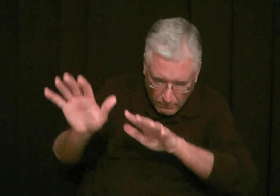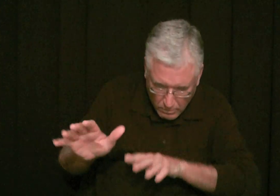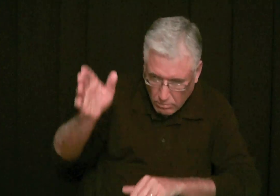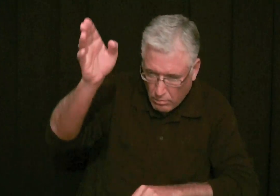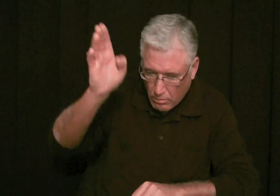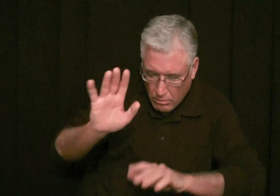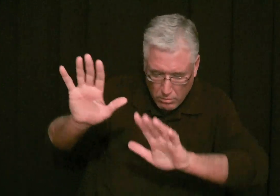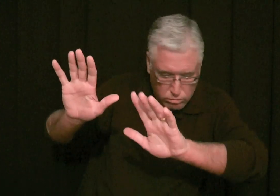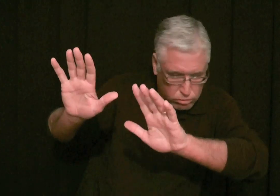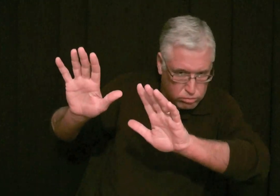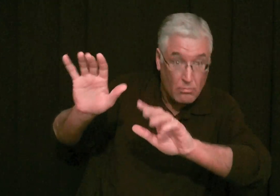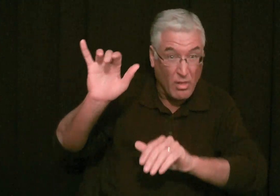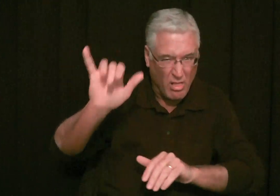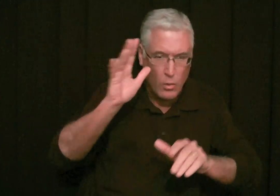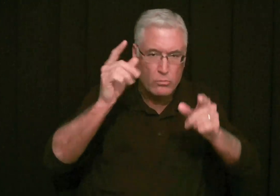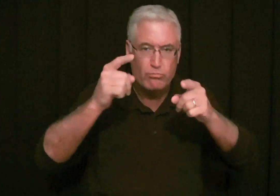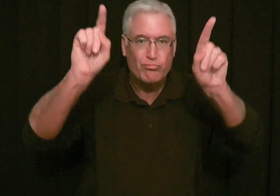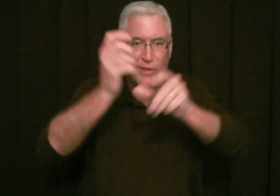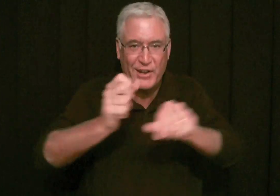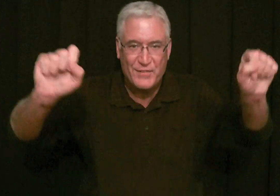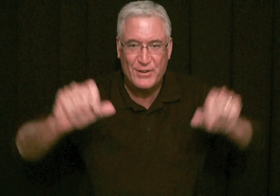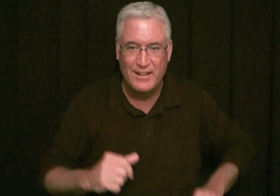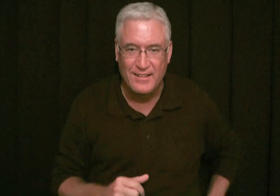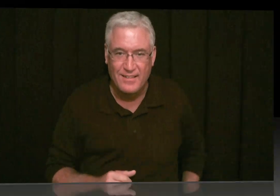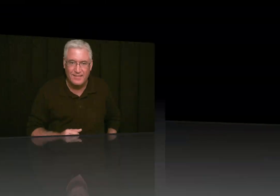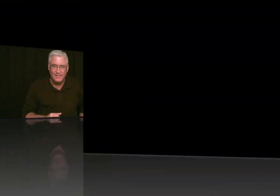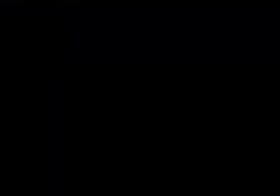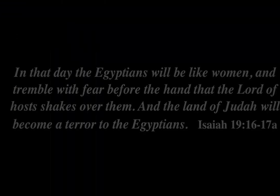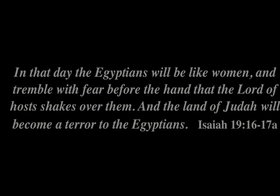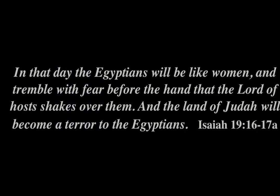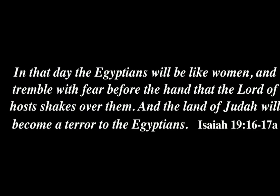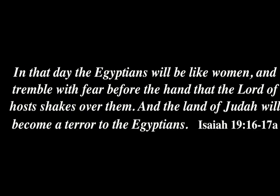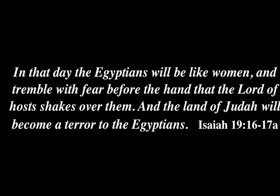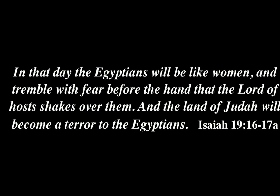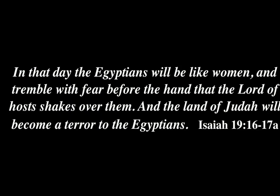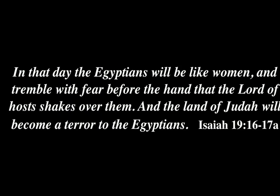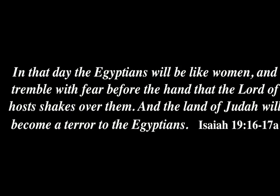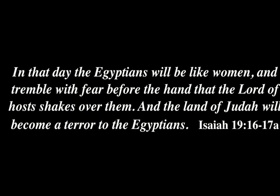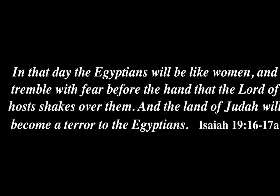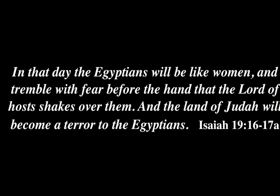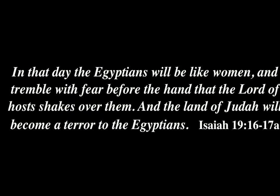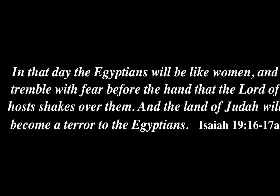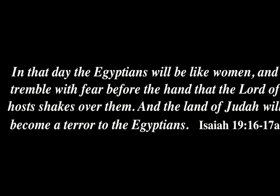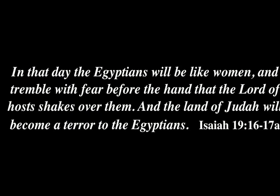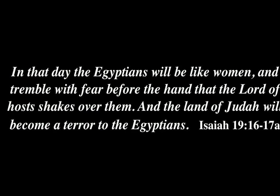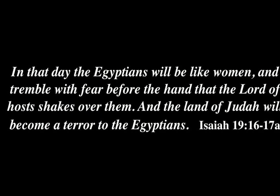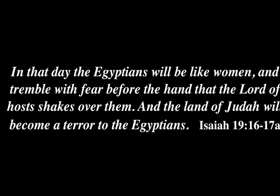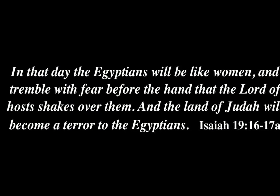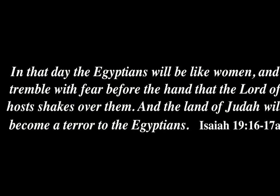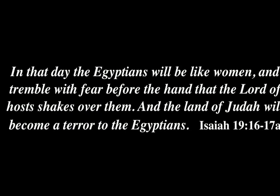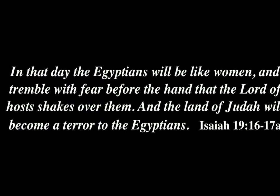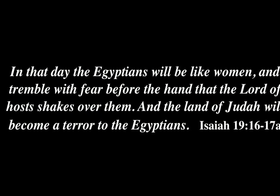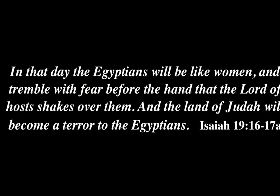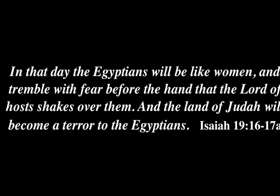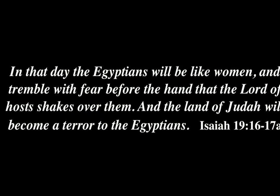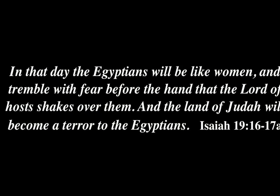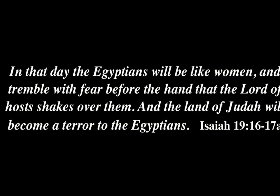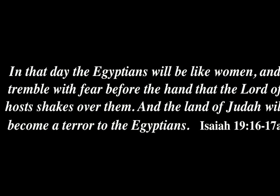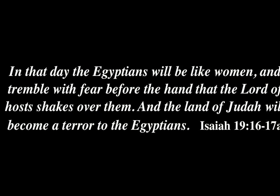And they would fear God. And that would achieve their salvation. In that day, the Egyptians will be like women